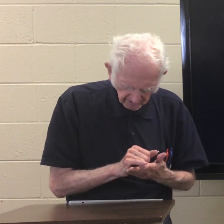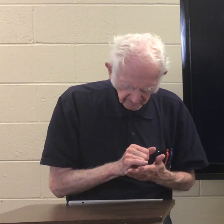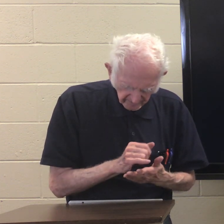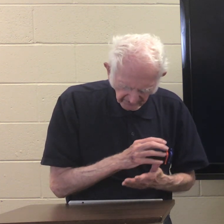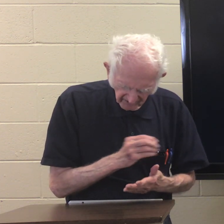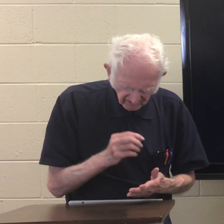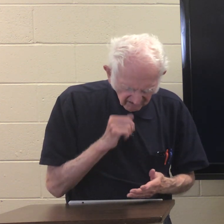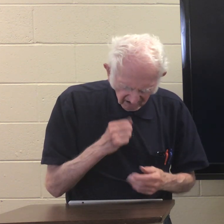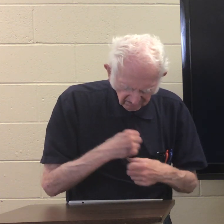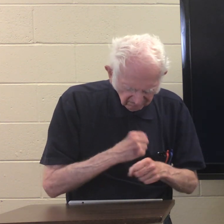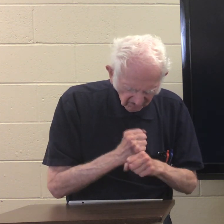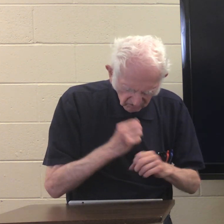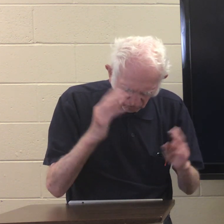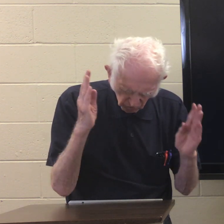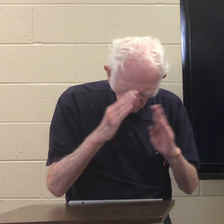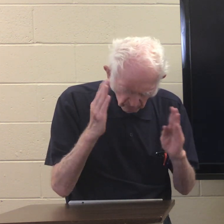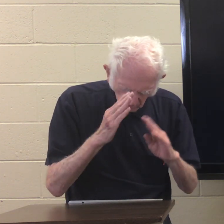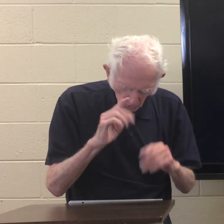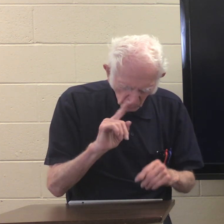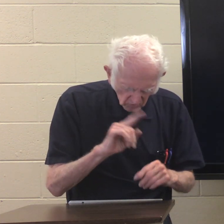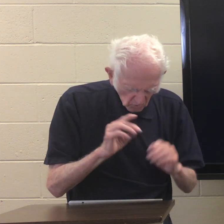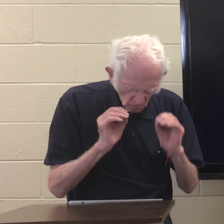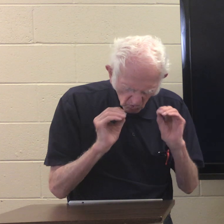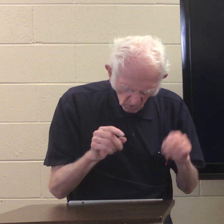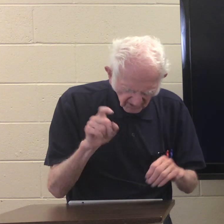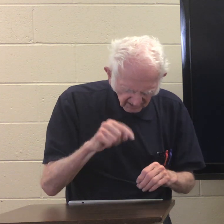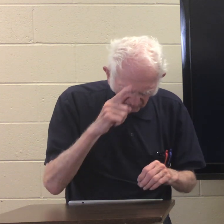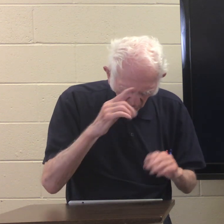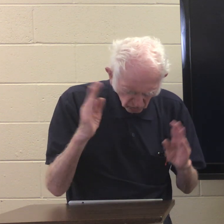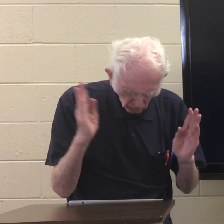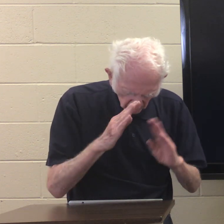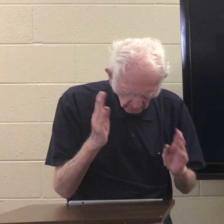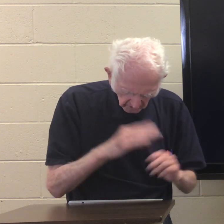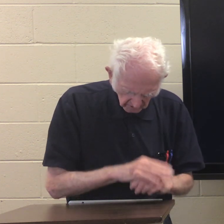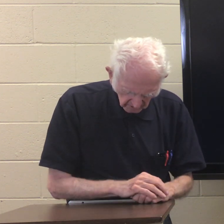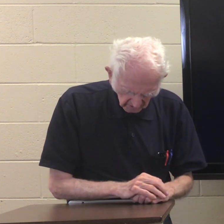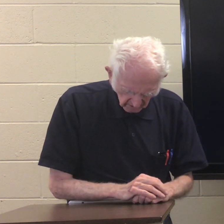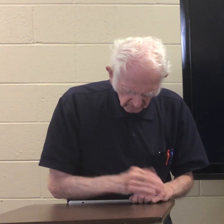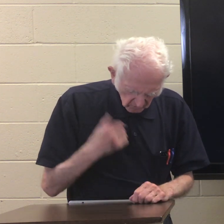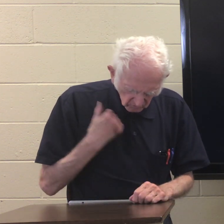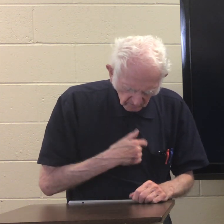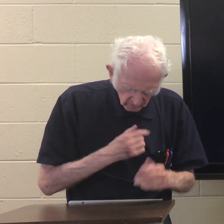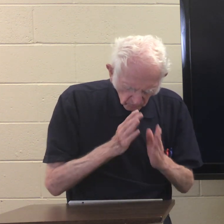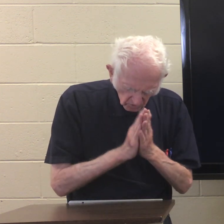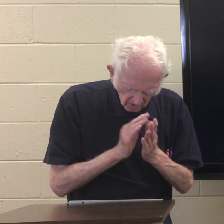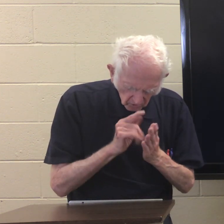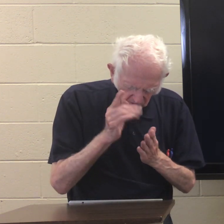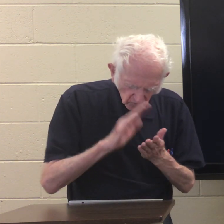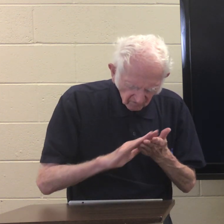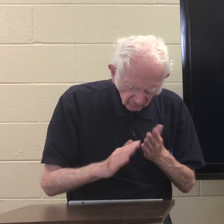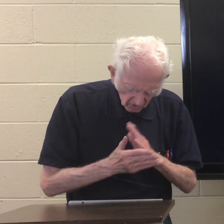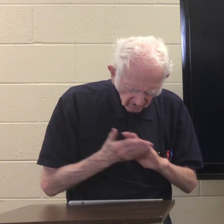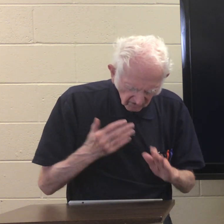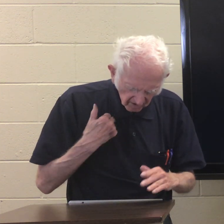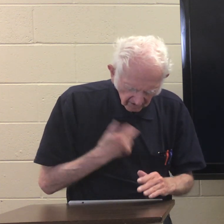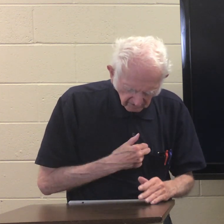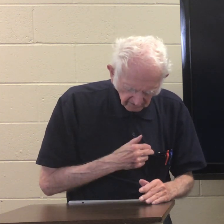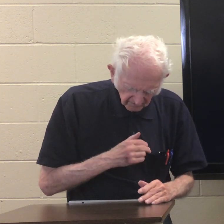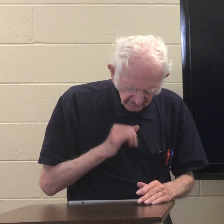that and not make trouble there's no need for trouble we pray that you will forgive us